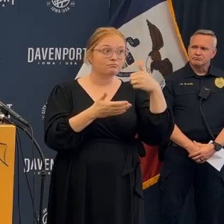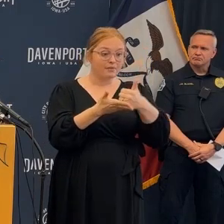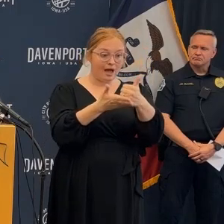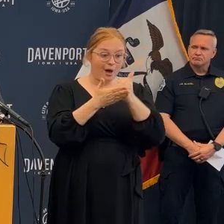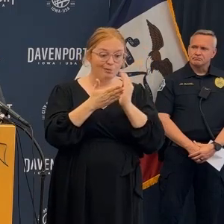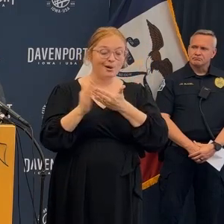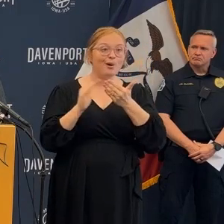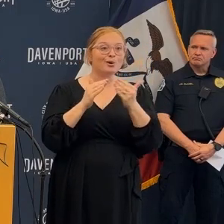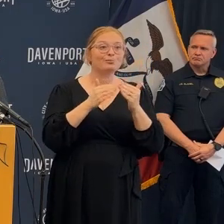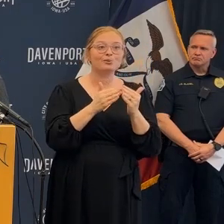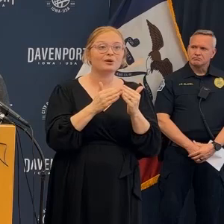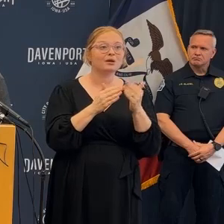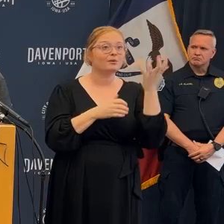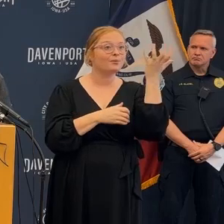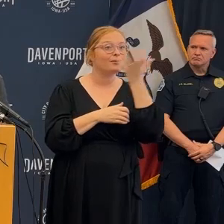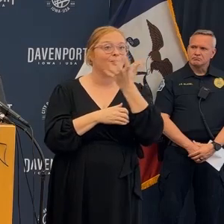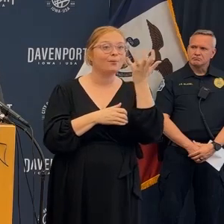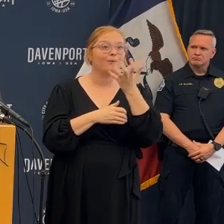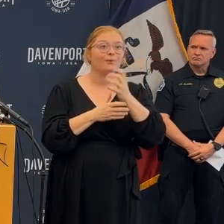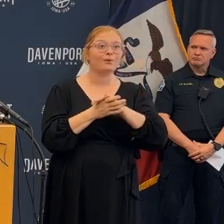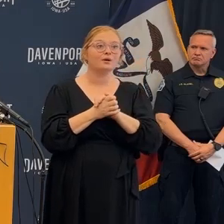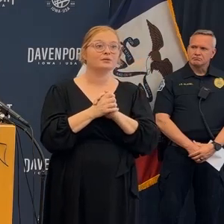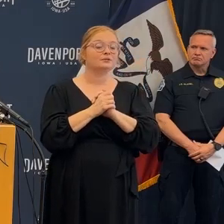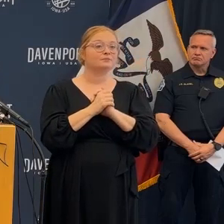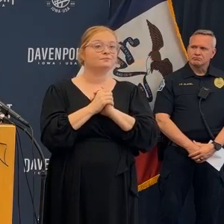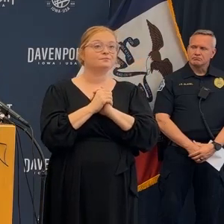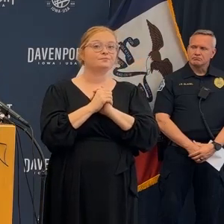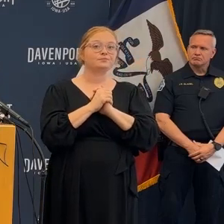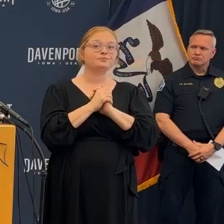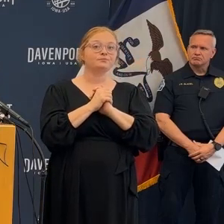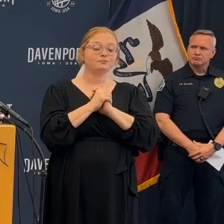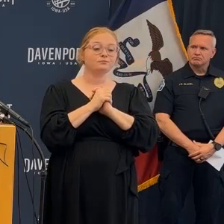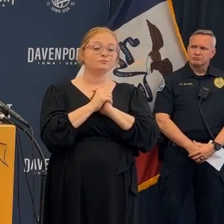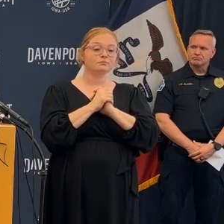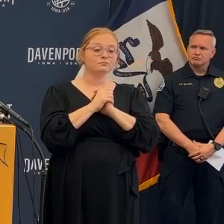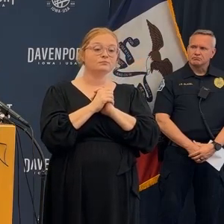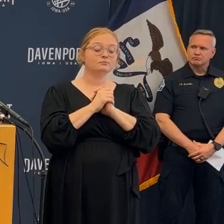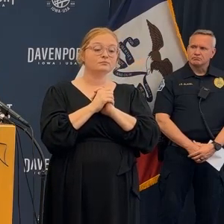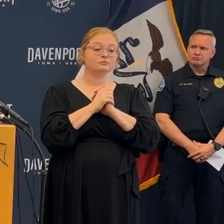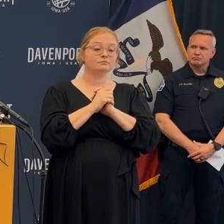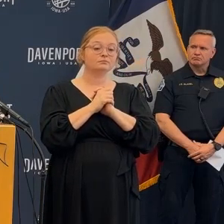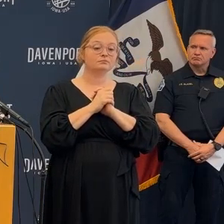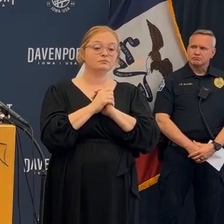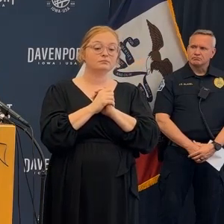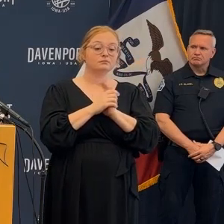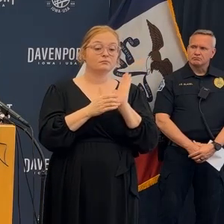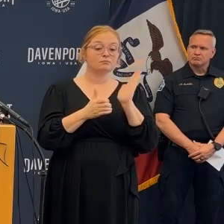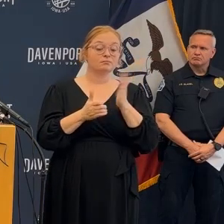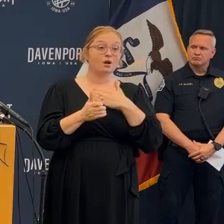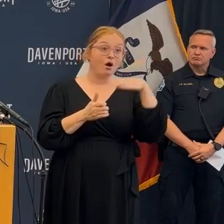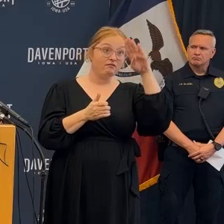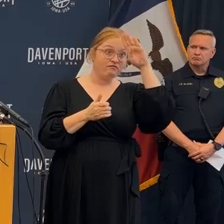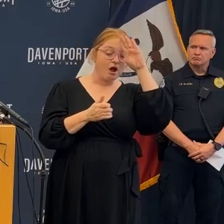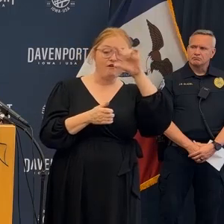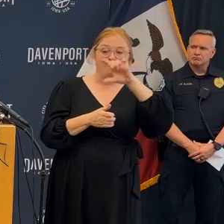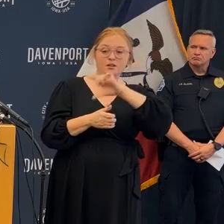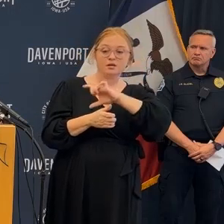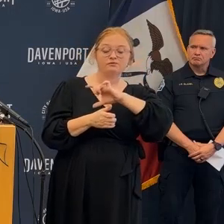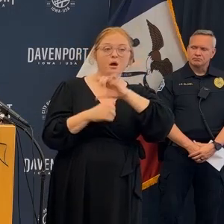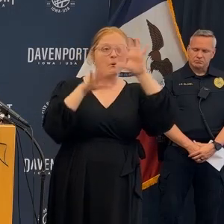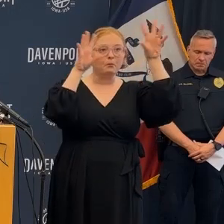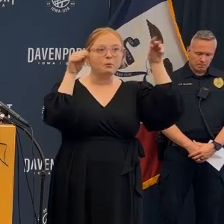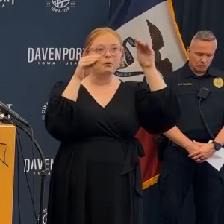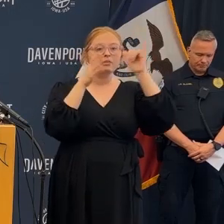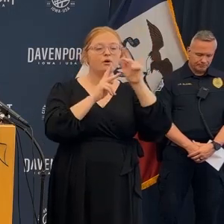outpouring of help the outpouring of action with the whole purpose just like I said in a previous press